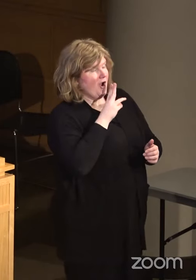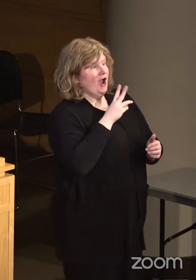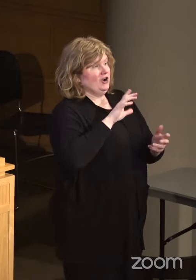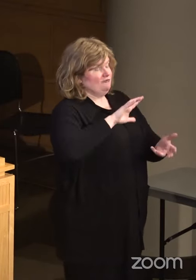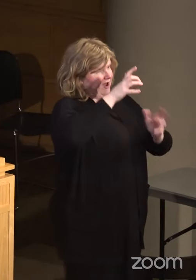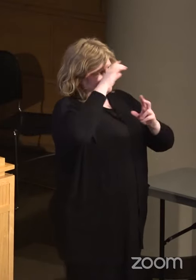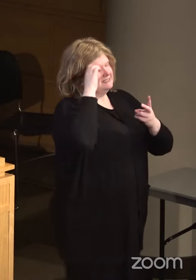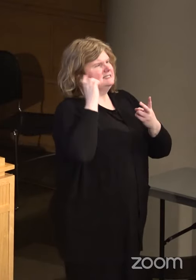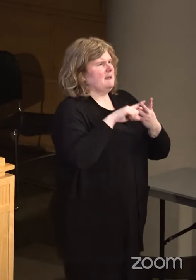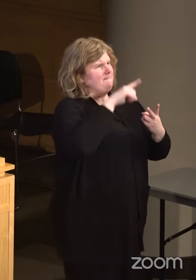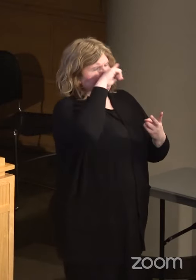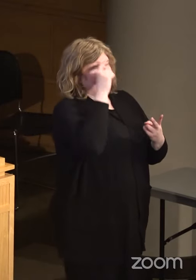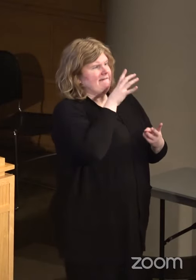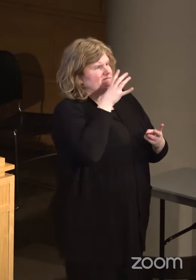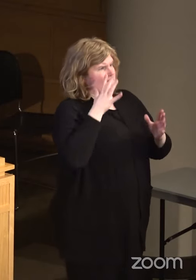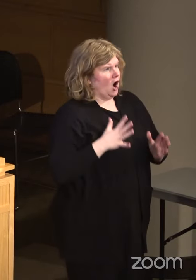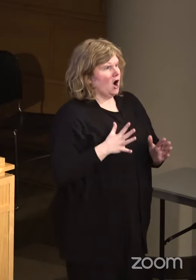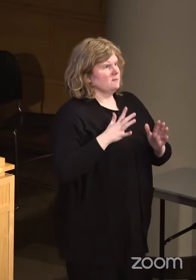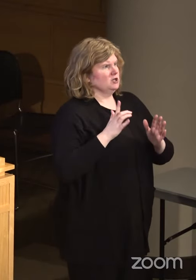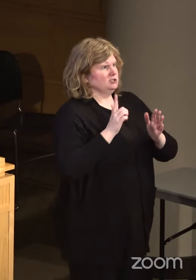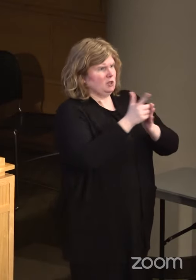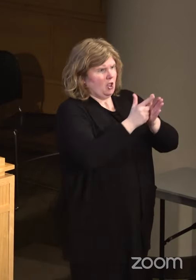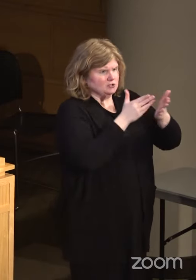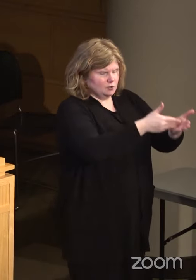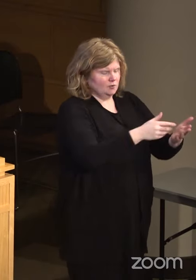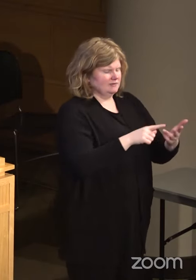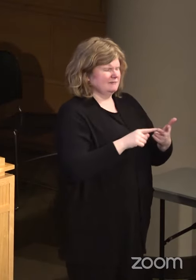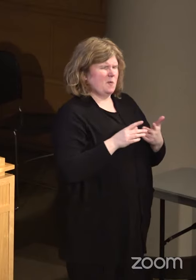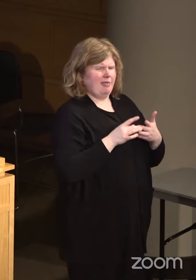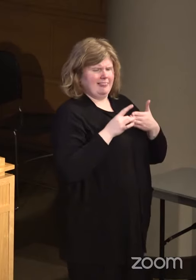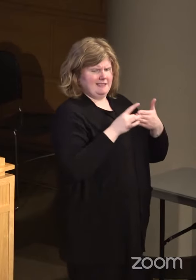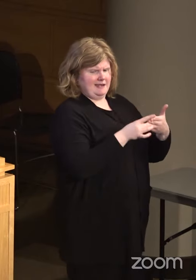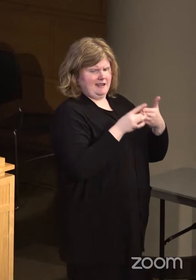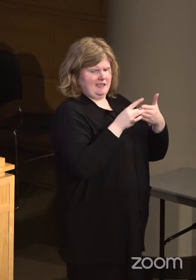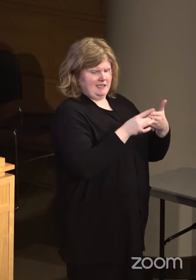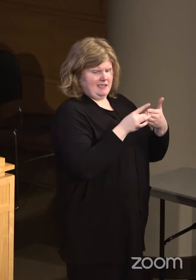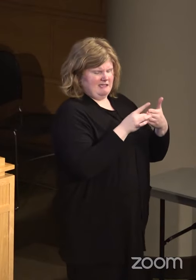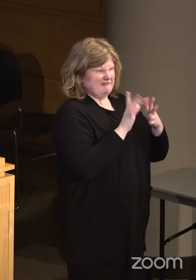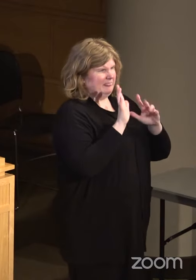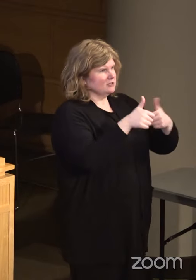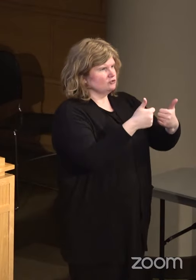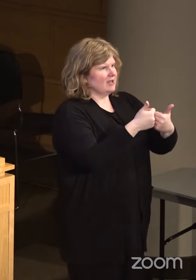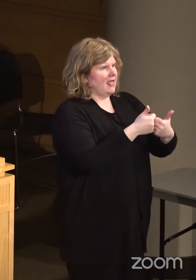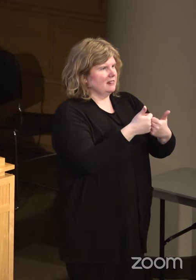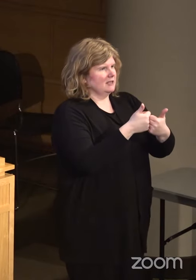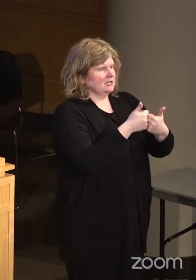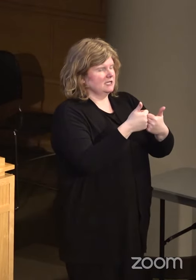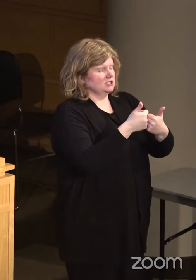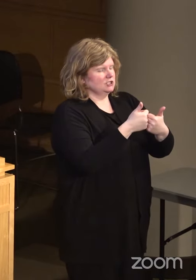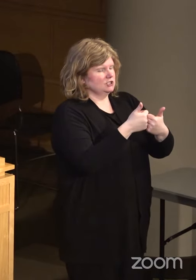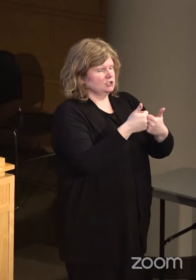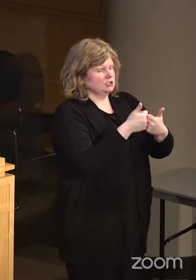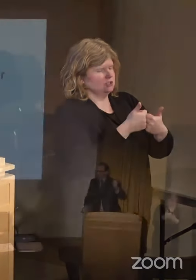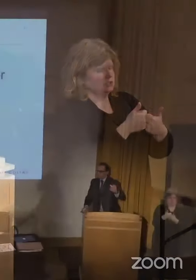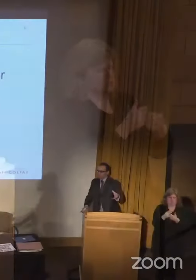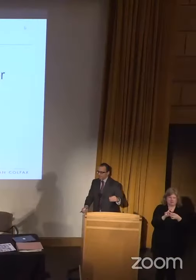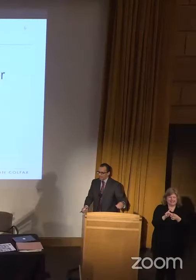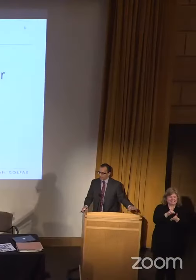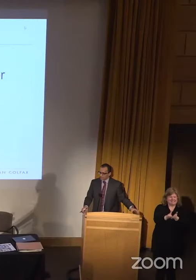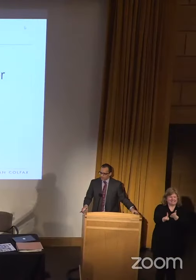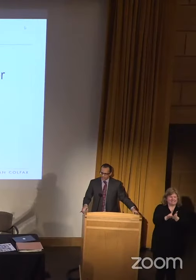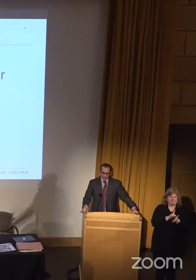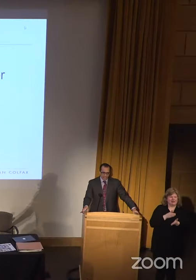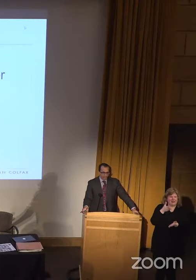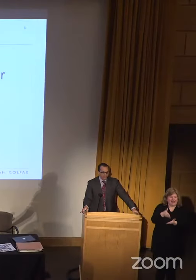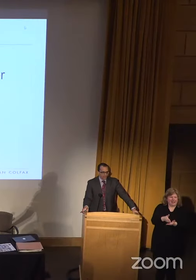litigation where I was an attorney, or leading the challenge to the discrimination against the community